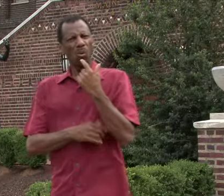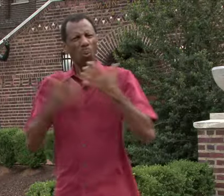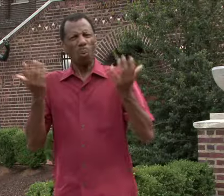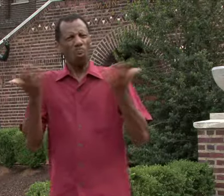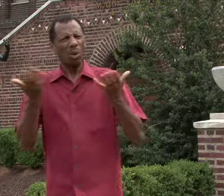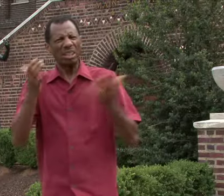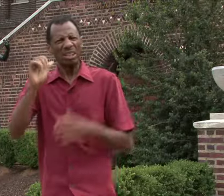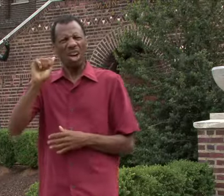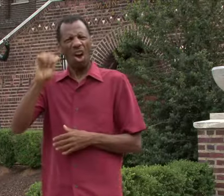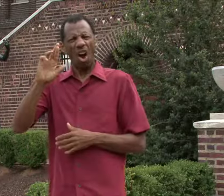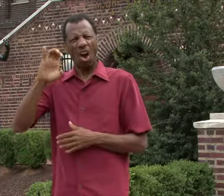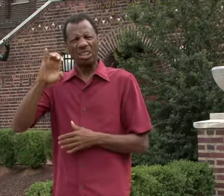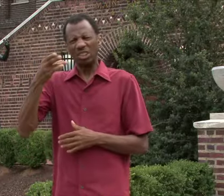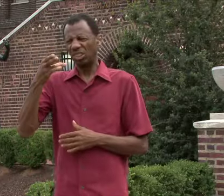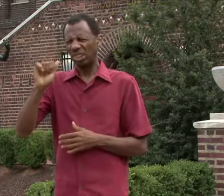What is Archaeology?